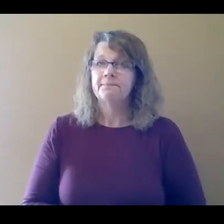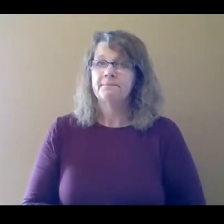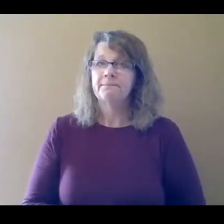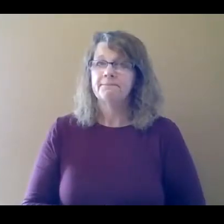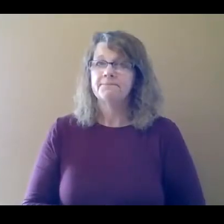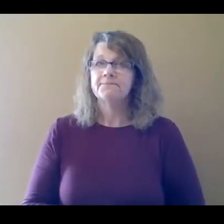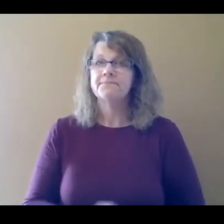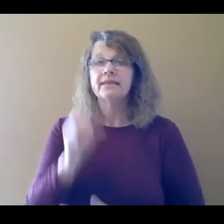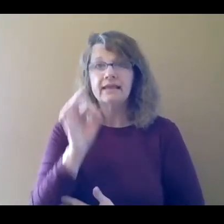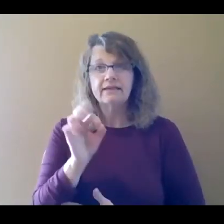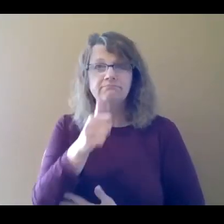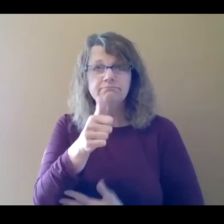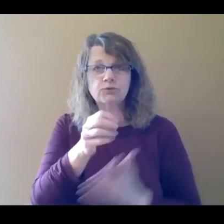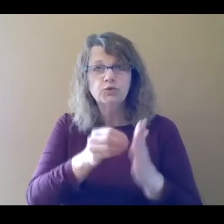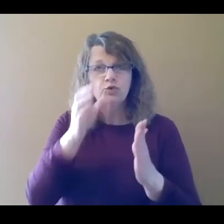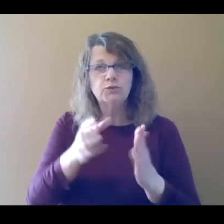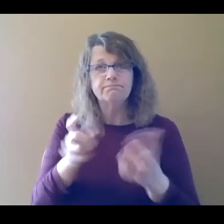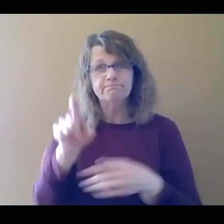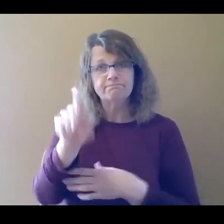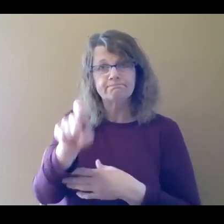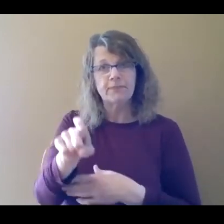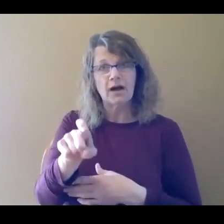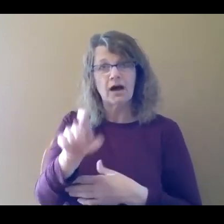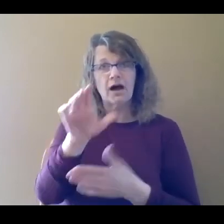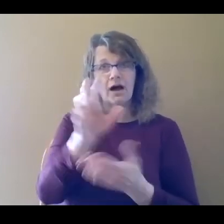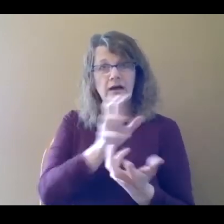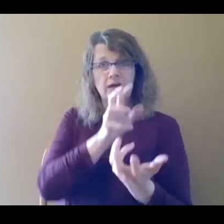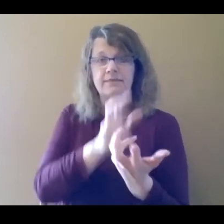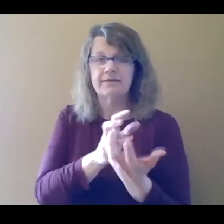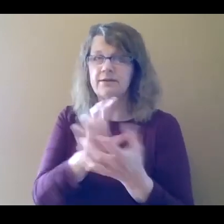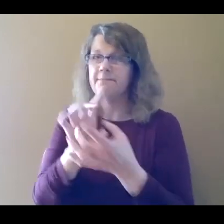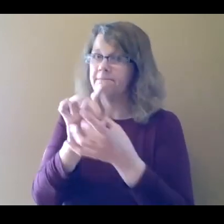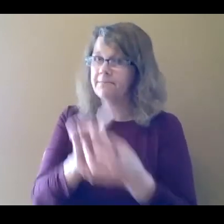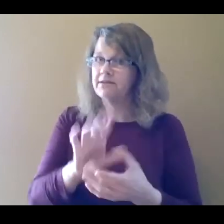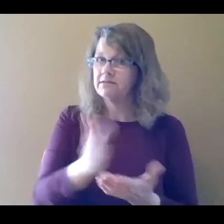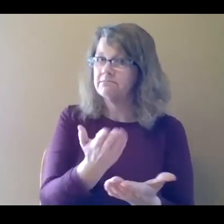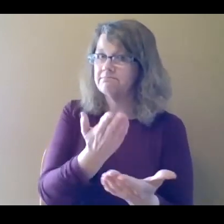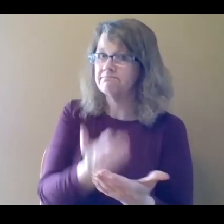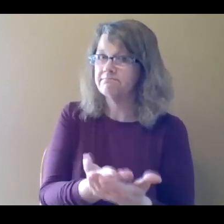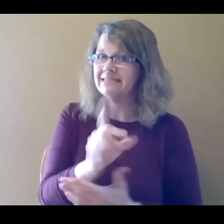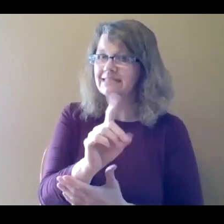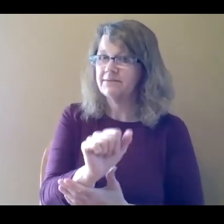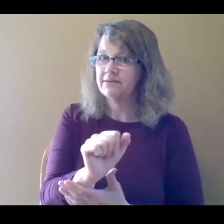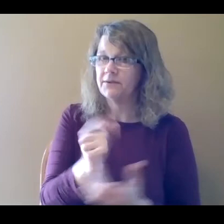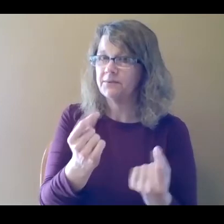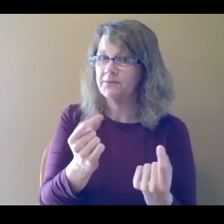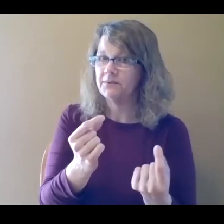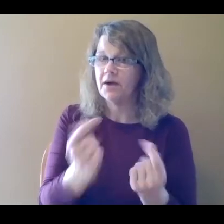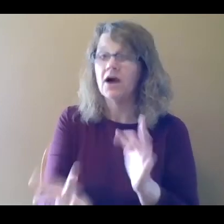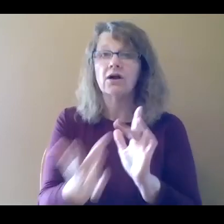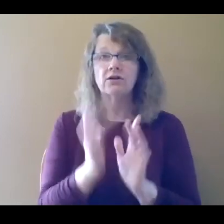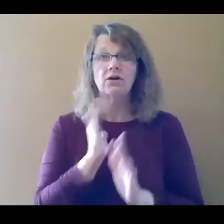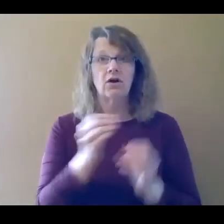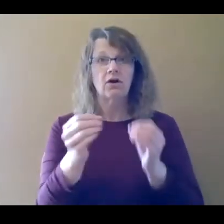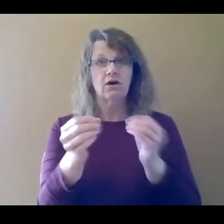If you are a student seeking accommodations based on a documented disability, then you will need to contact our office to start the